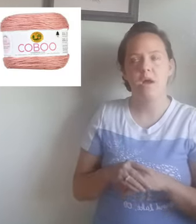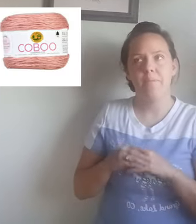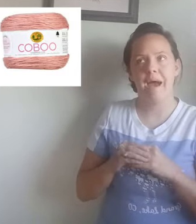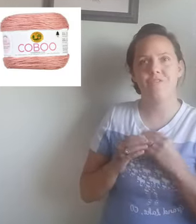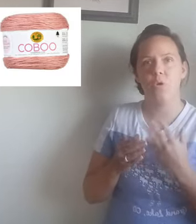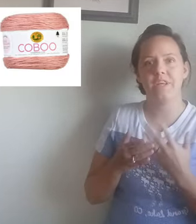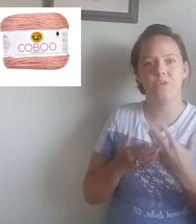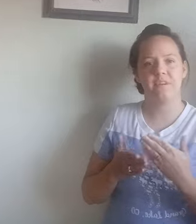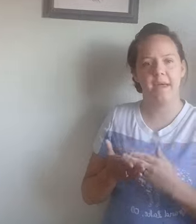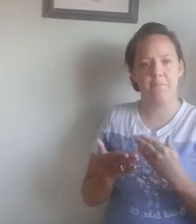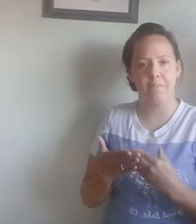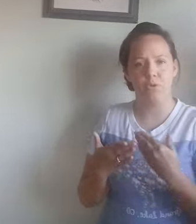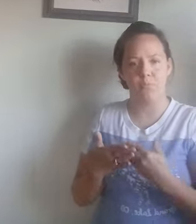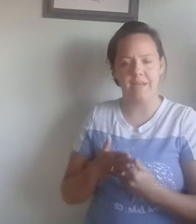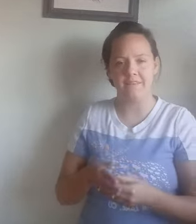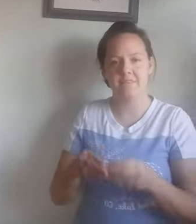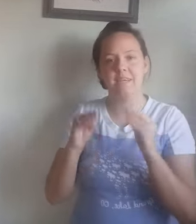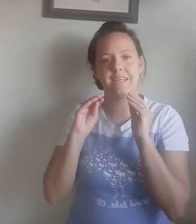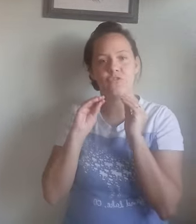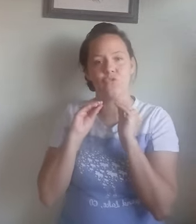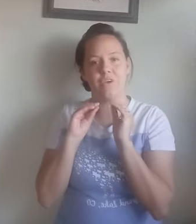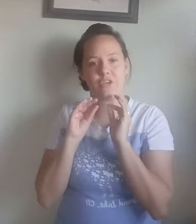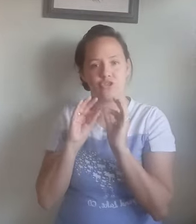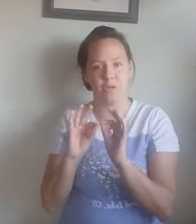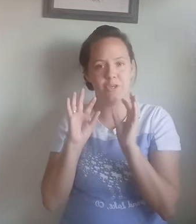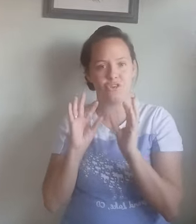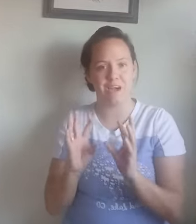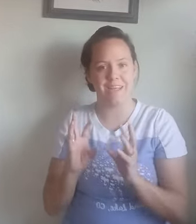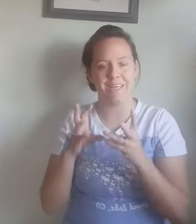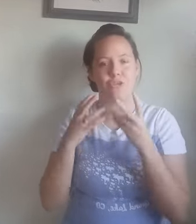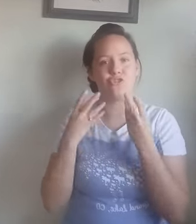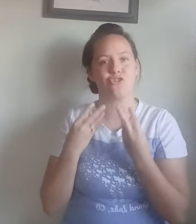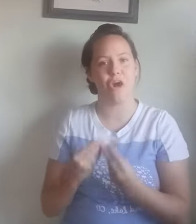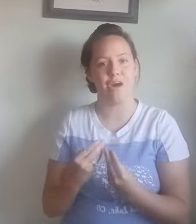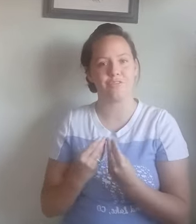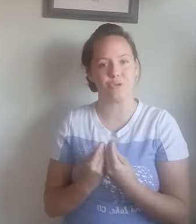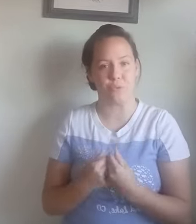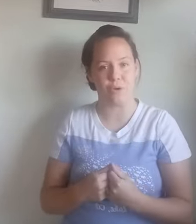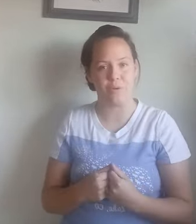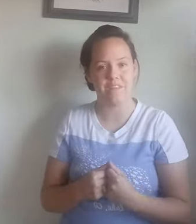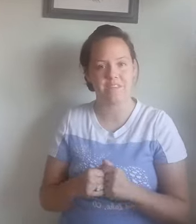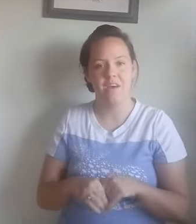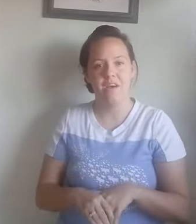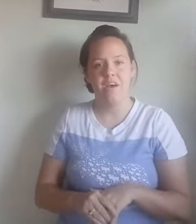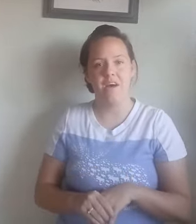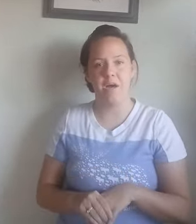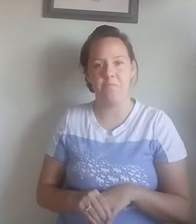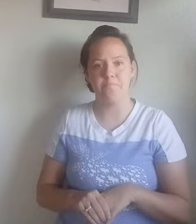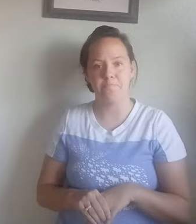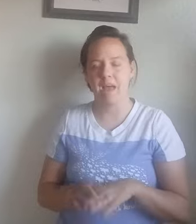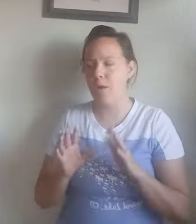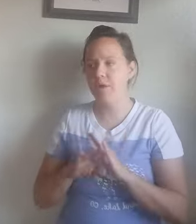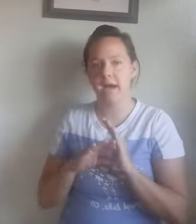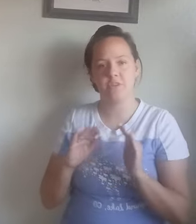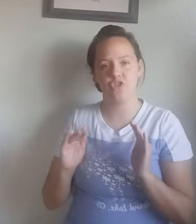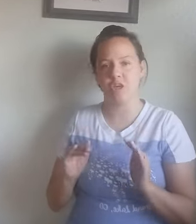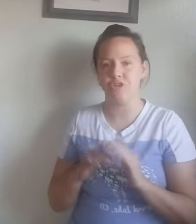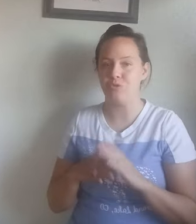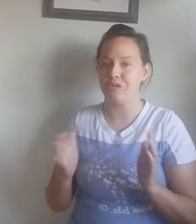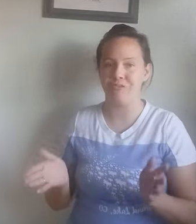but I've only used it in bamboo blends. It is extremely shiny and soft to work with. Um, I would not suggest using it